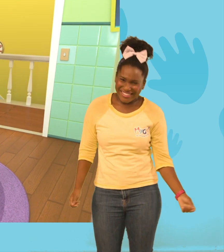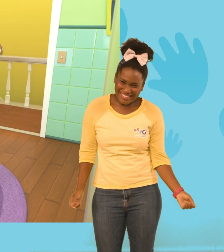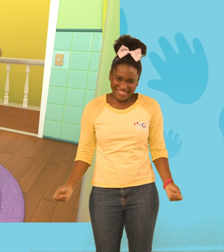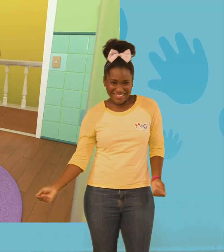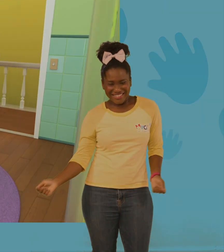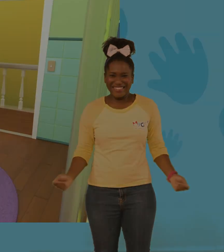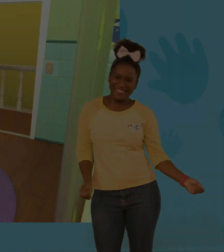Weehee sensor That's right! done, Thank